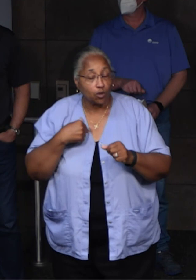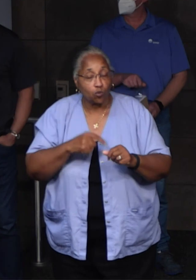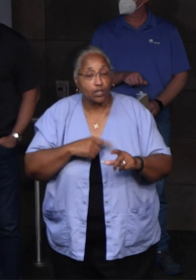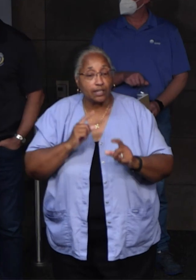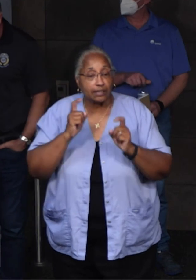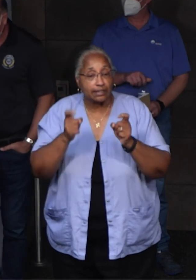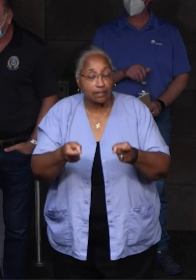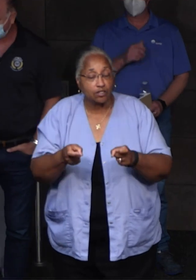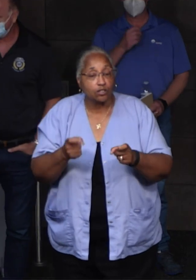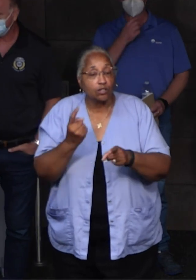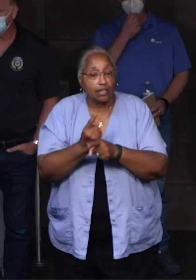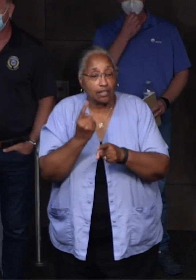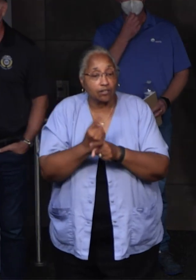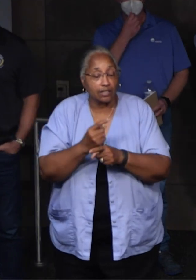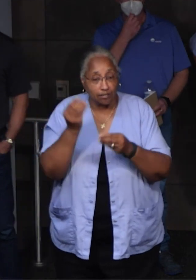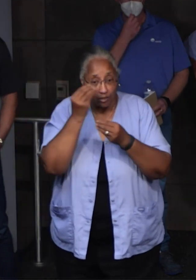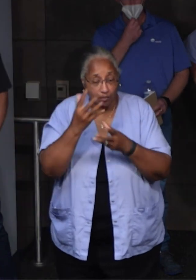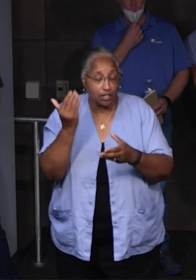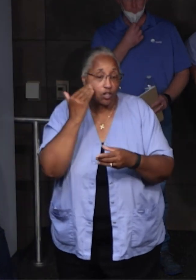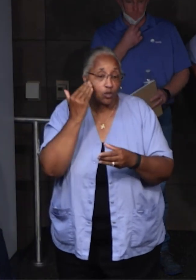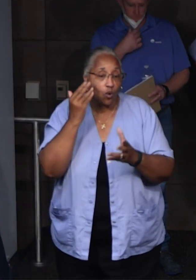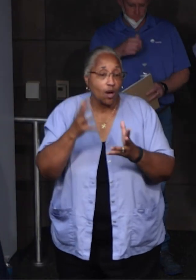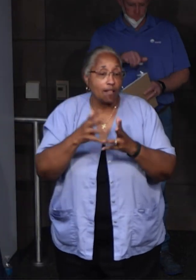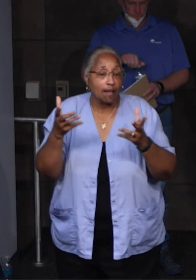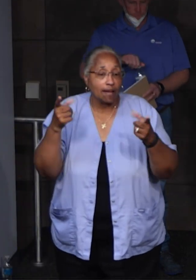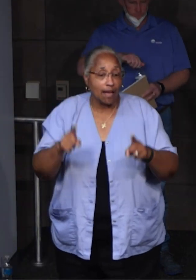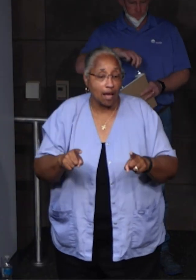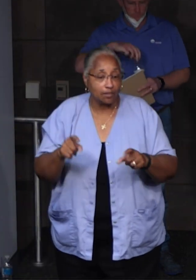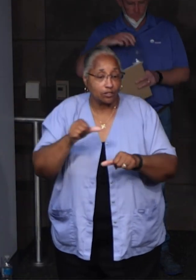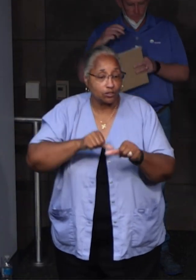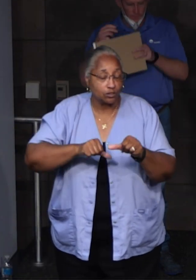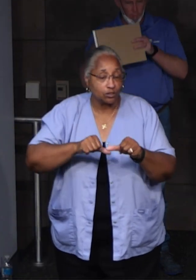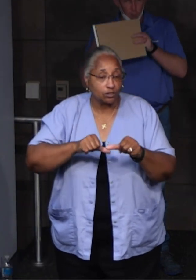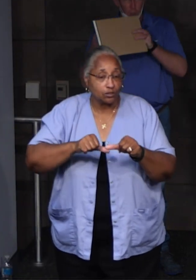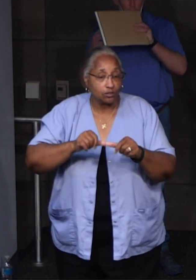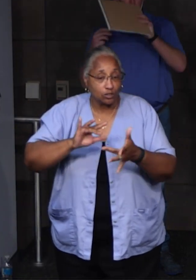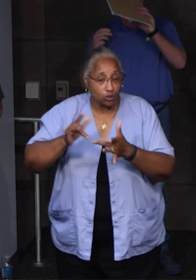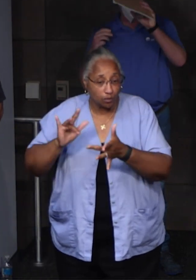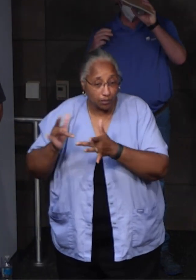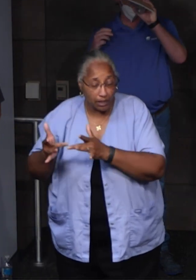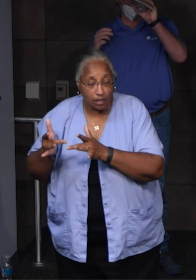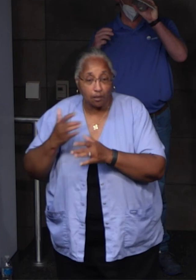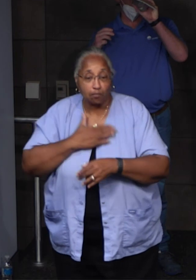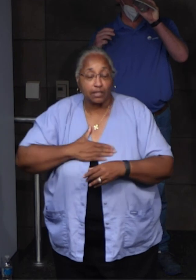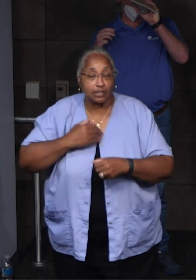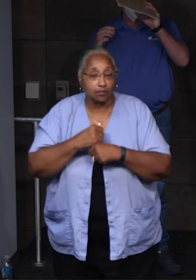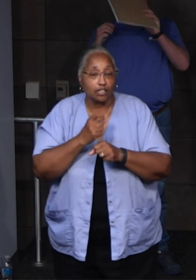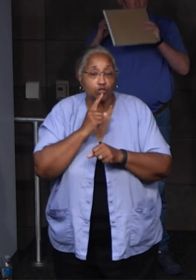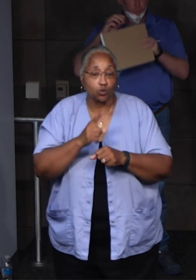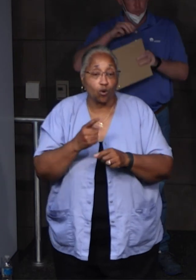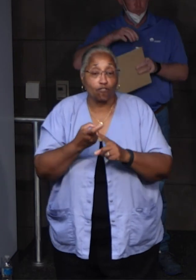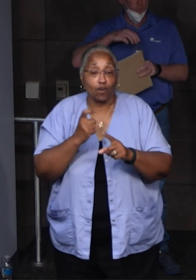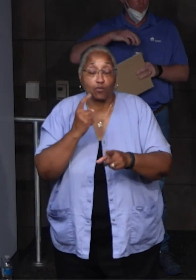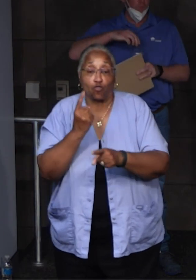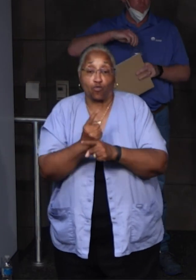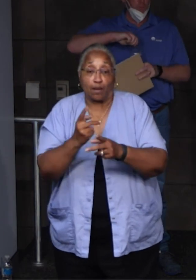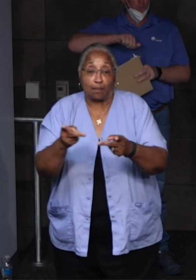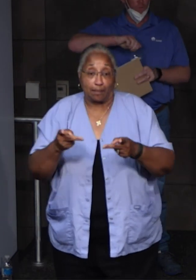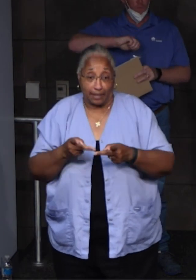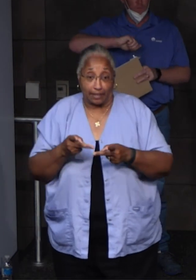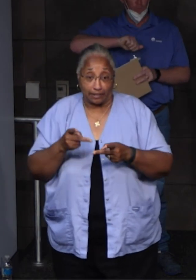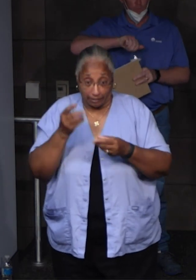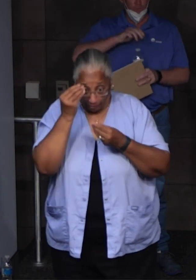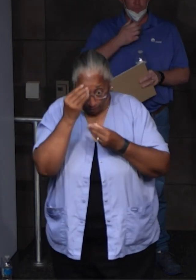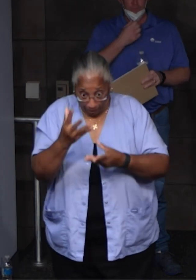accurate information here. I know there's a lot going on on social media, but, you know, if you're going to forward information, make sure it comes from an accurate source, okay? We wish everyone